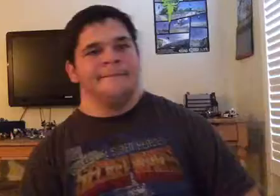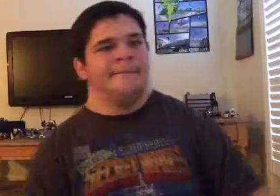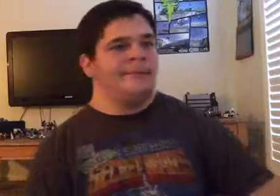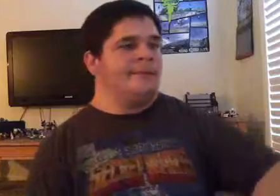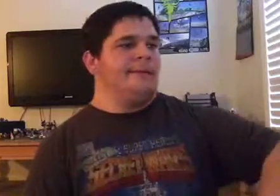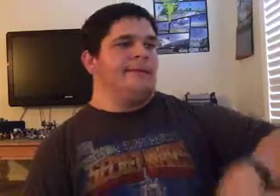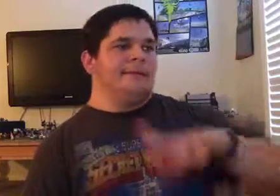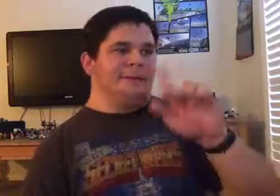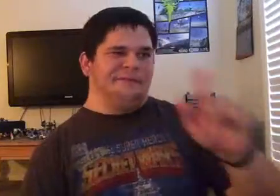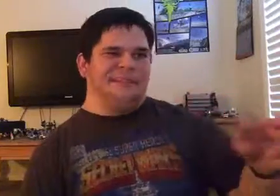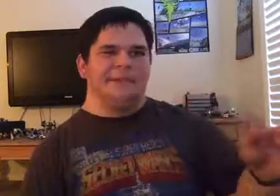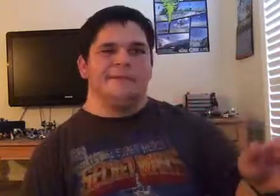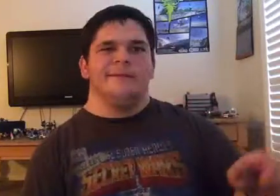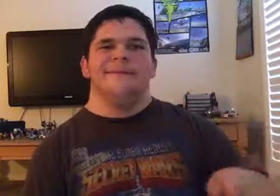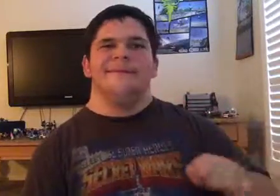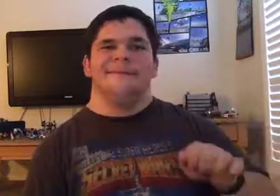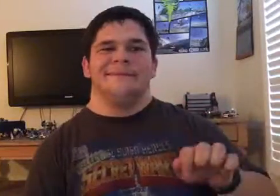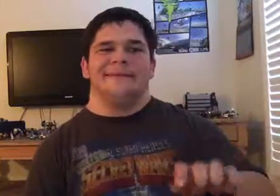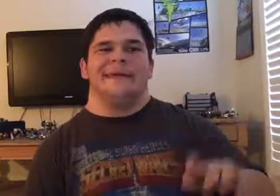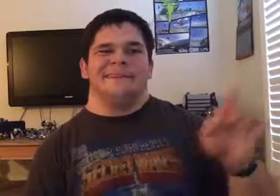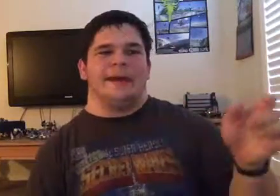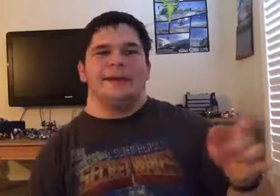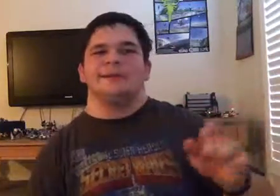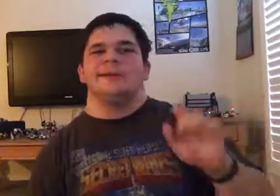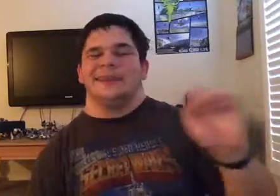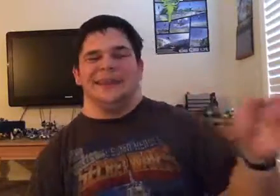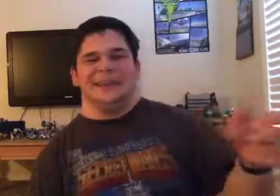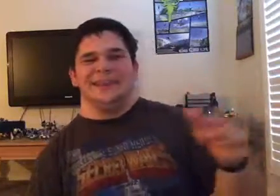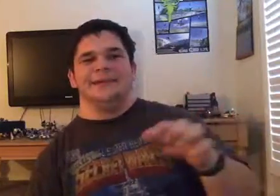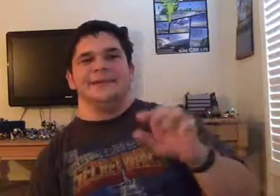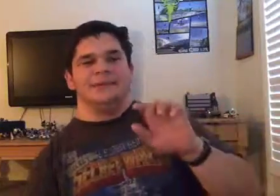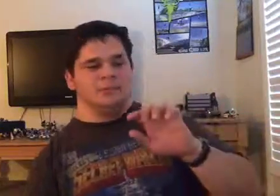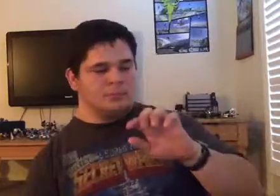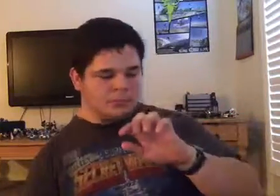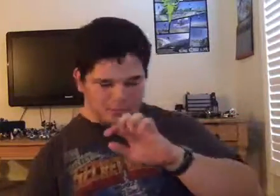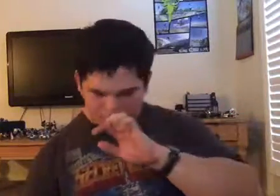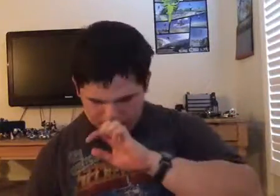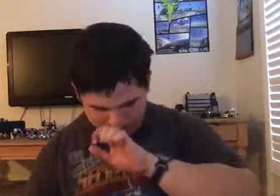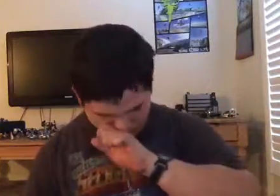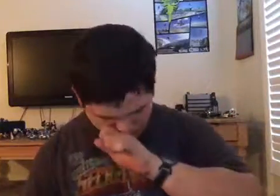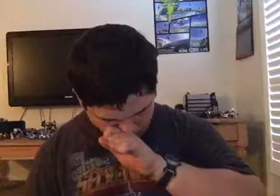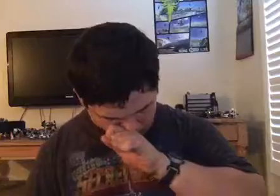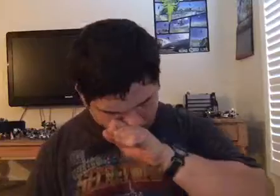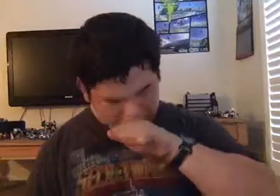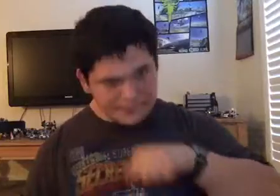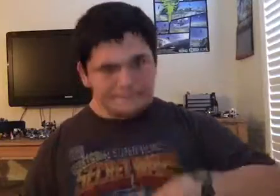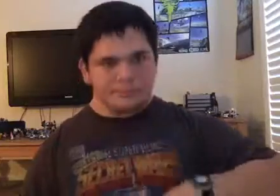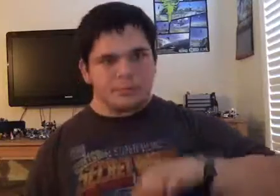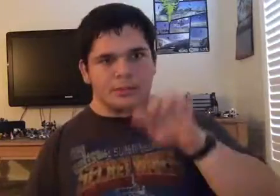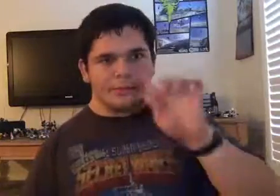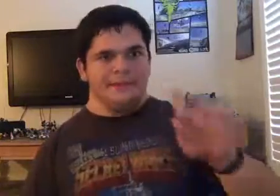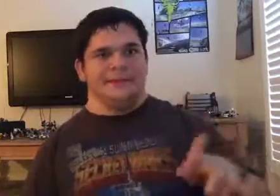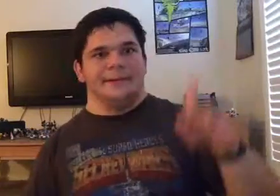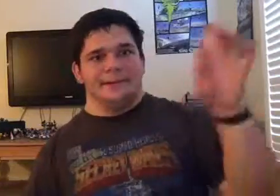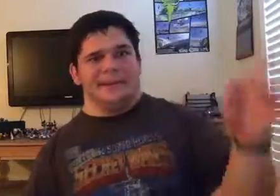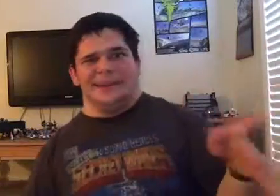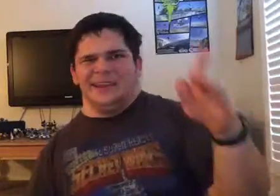The vehicles that's gathered in the lightning